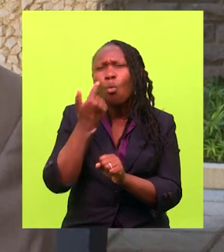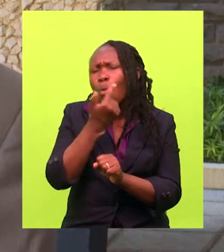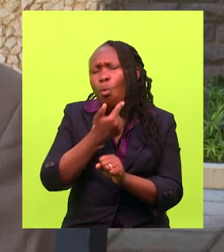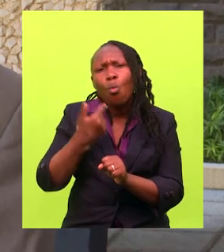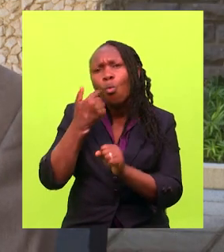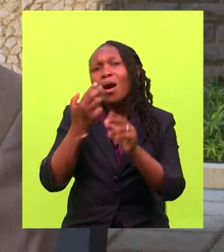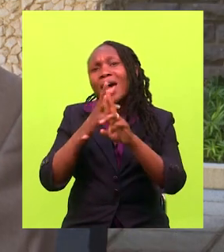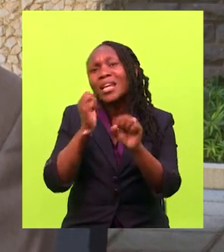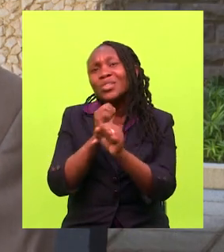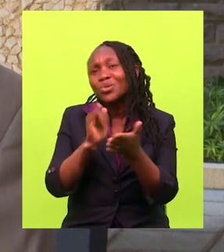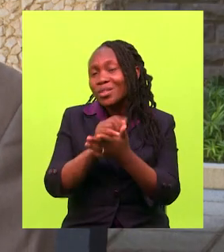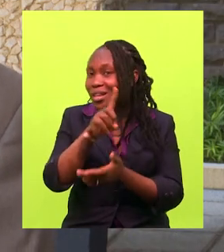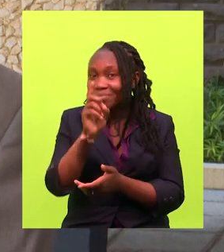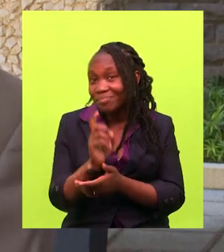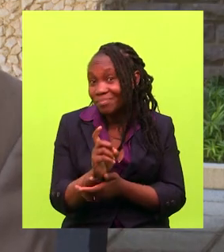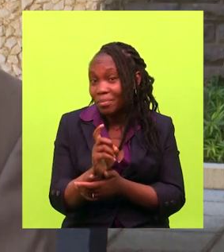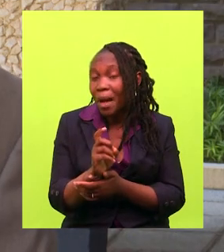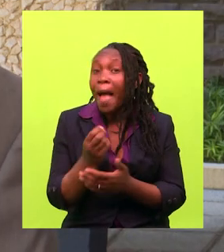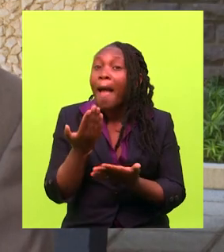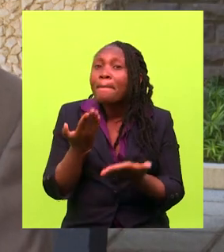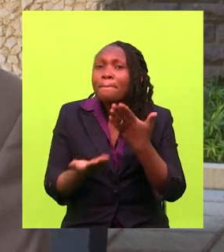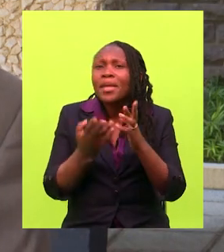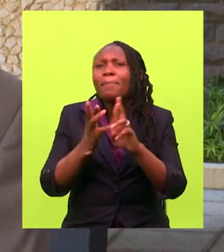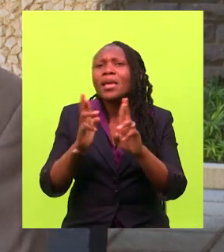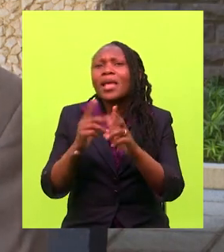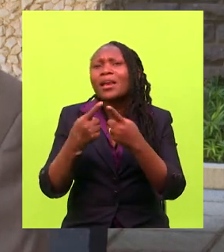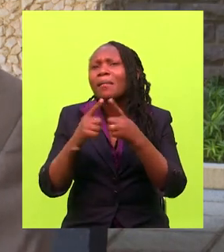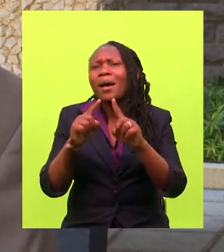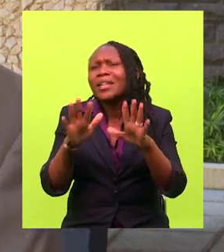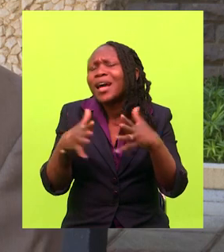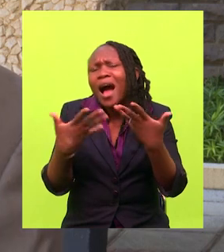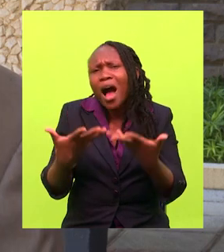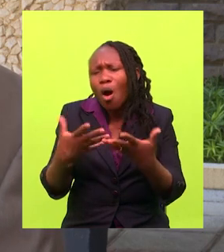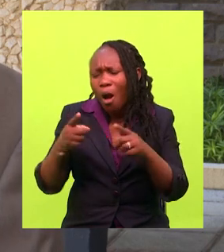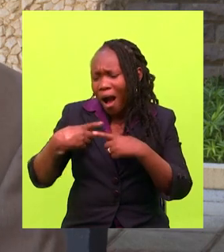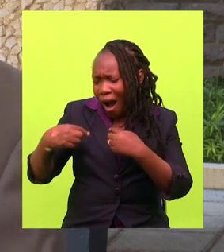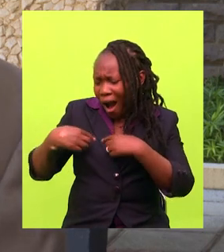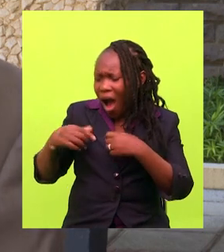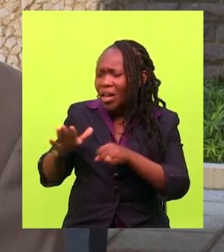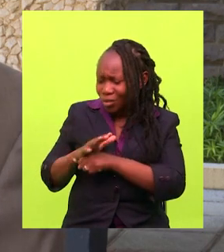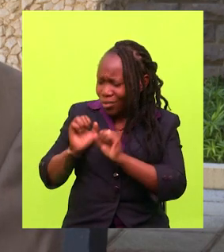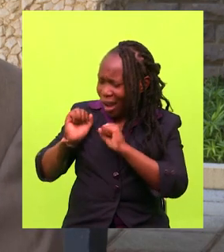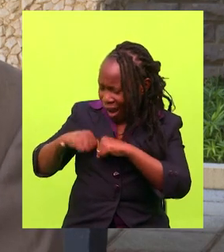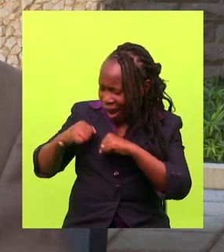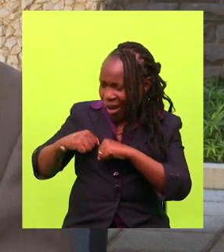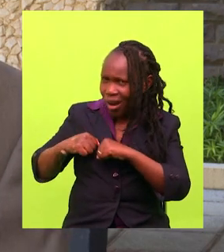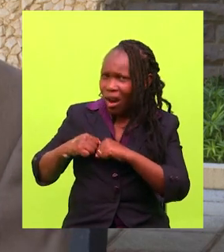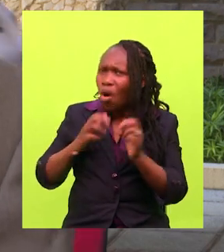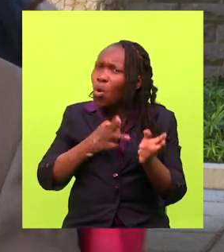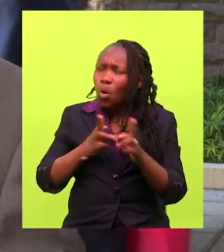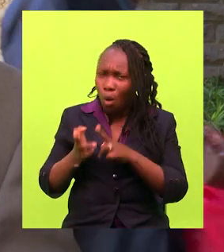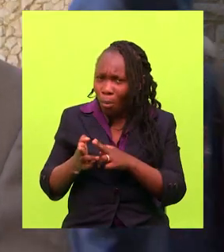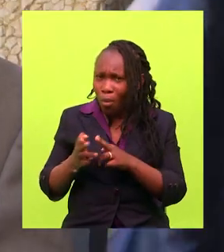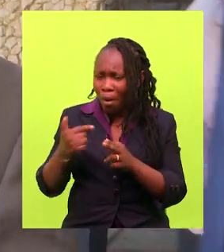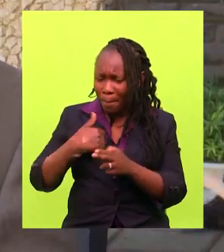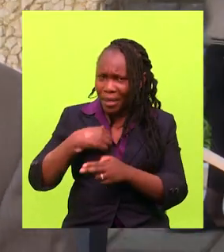is that ready to do it? Okay, if they are, but how will they? Will they take it hurtfully? No. Will they really